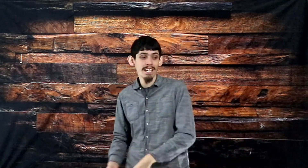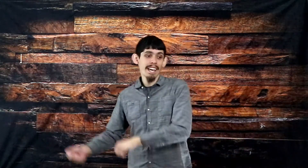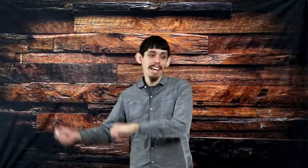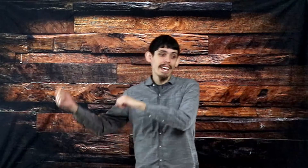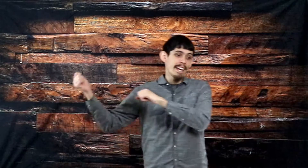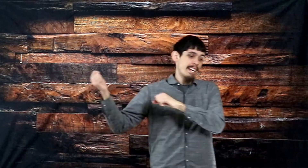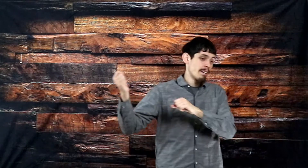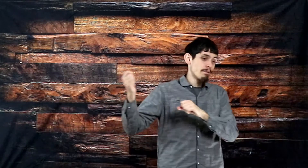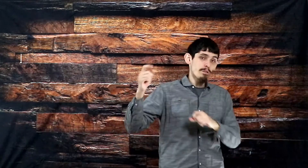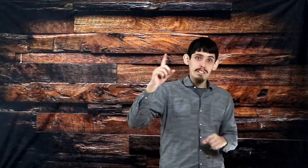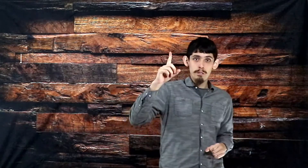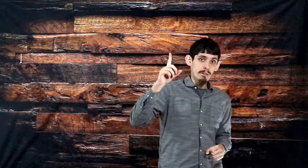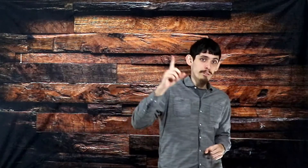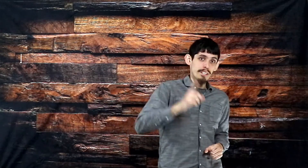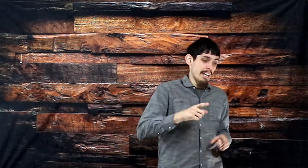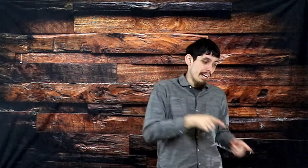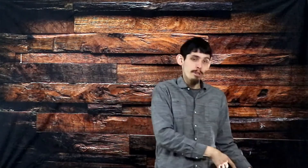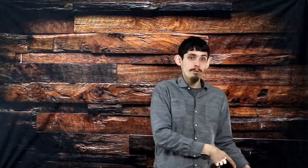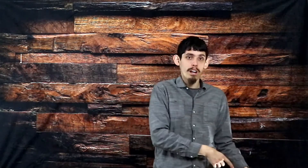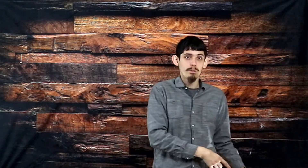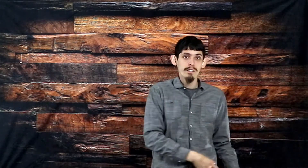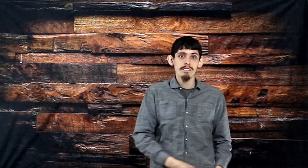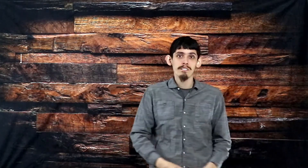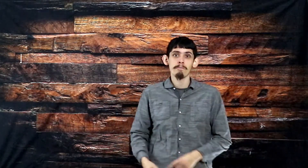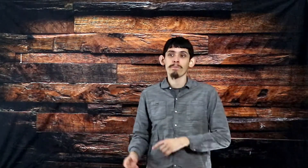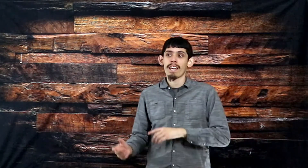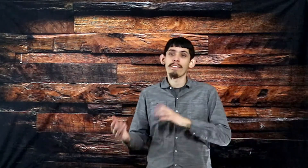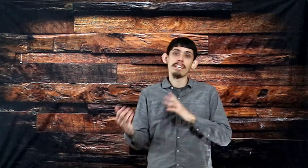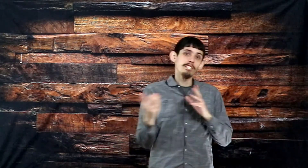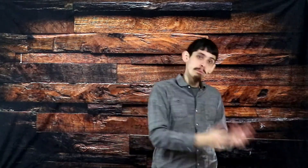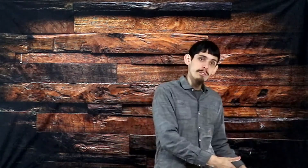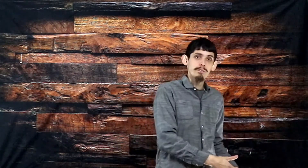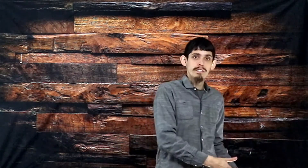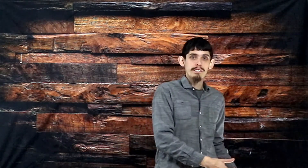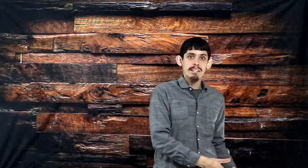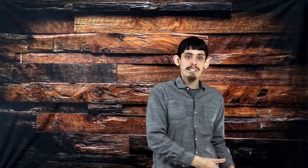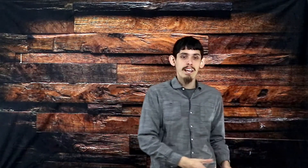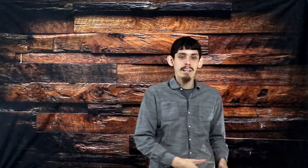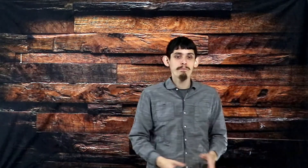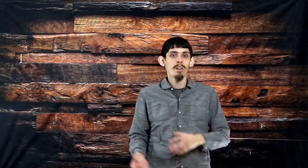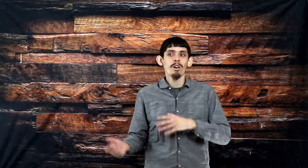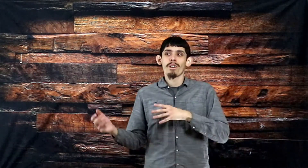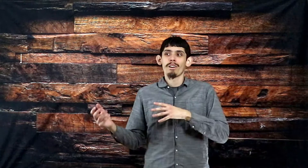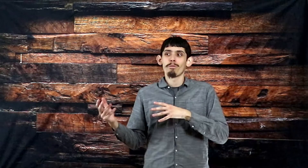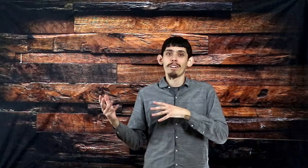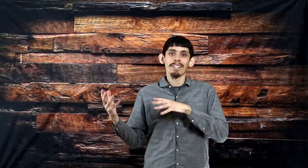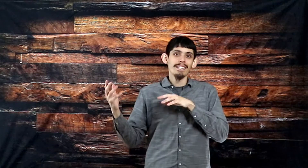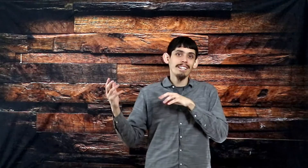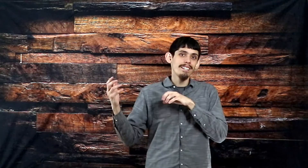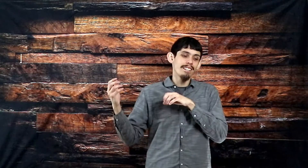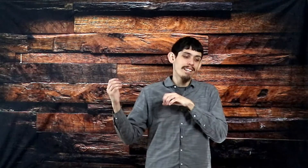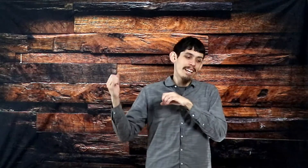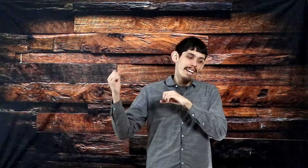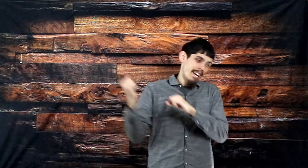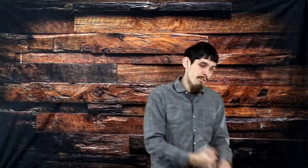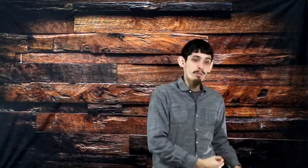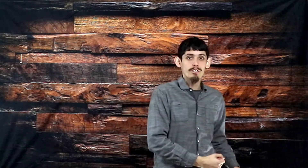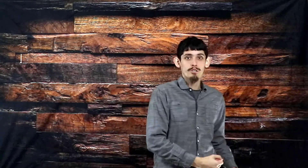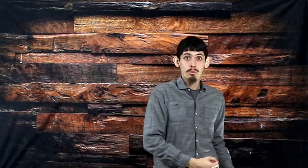he was only supposed to hit the rock once, and then speak to it the second time. Well, he hit the rock a